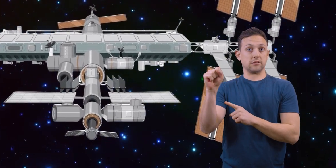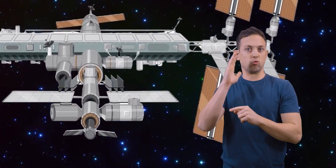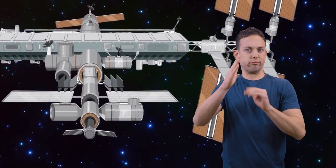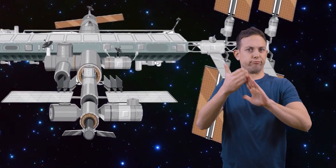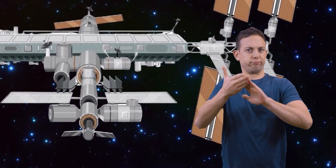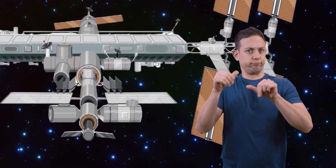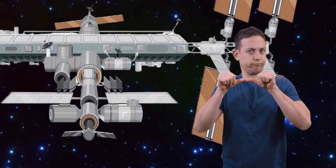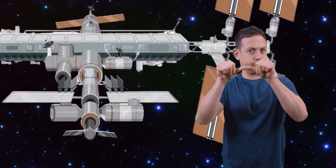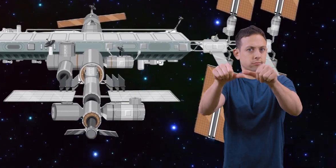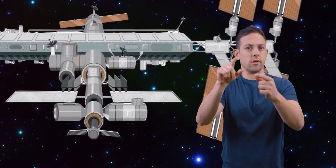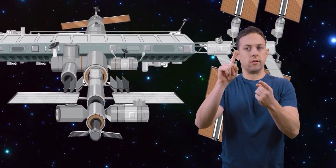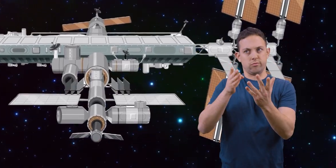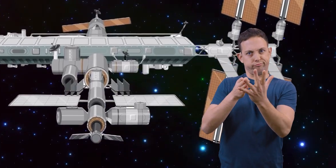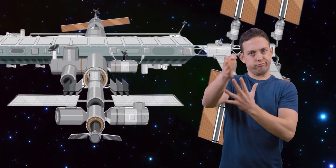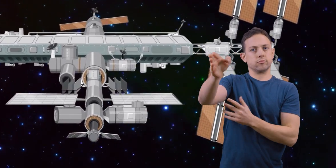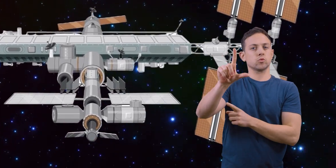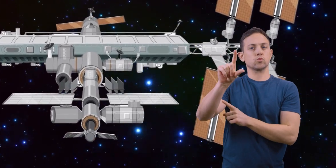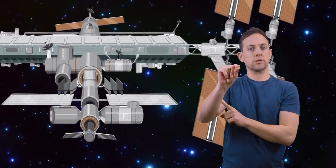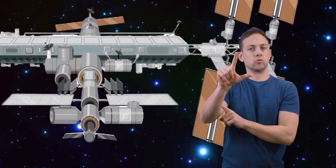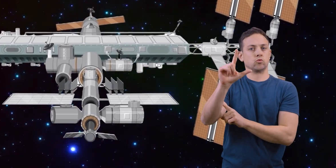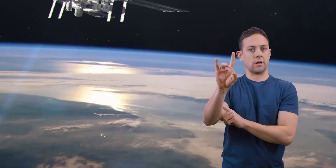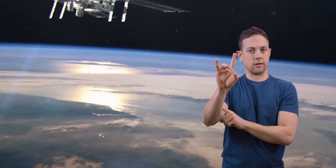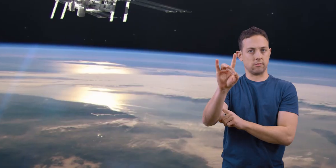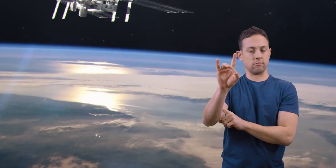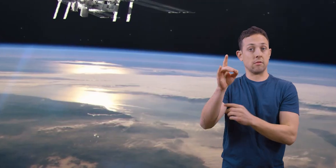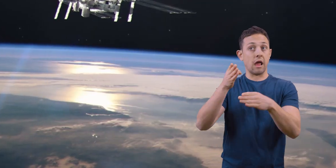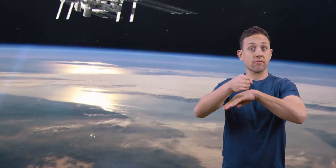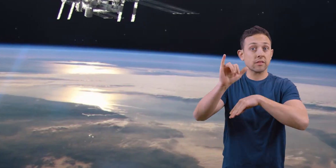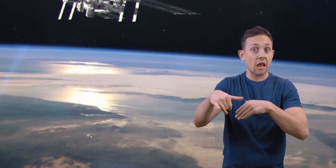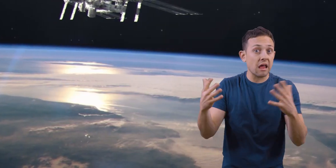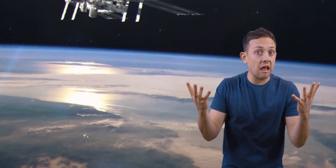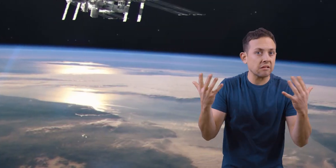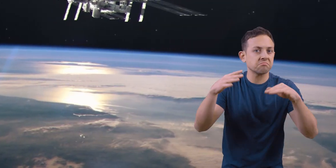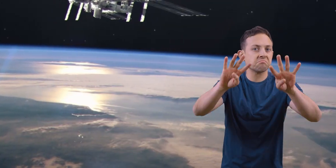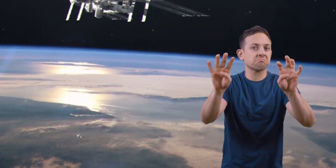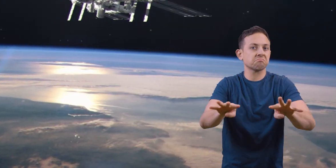Space Station will operate through the year 2028. After that, its fate is unclear.